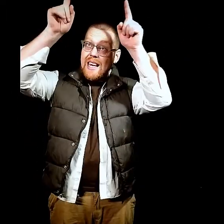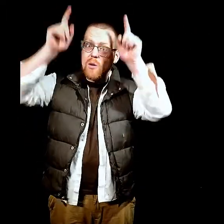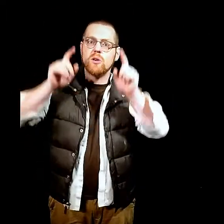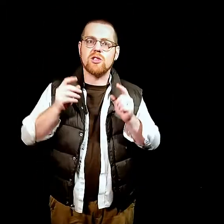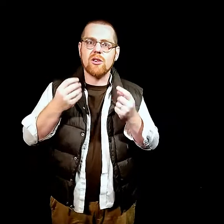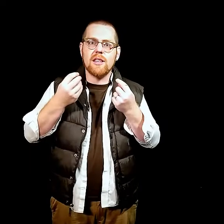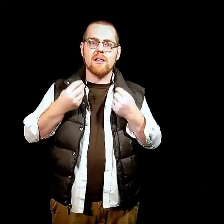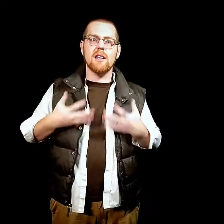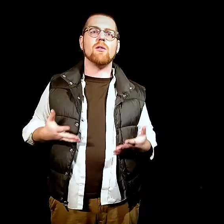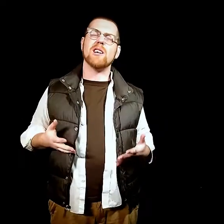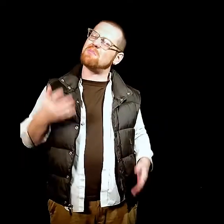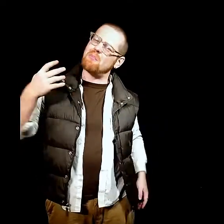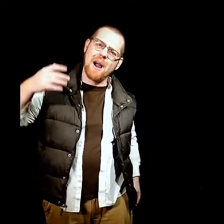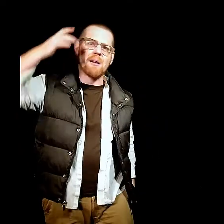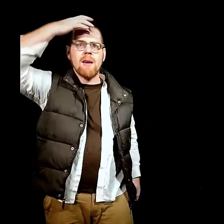will certainly deliver us. But Micah, man,